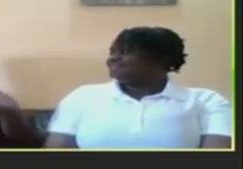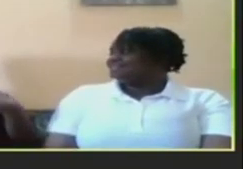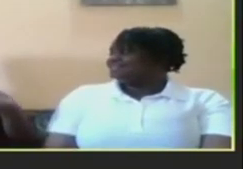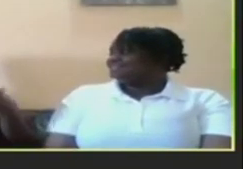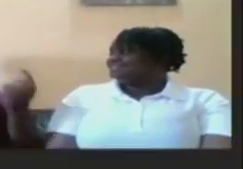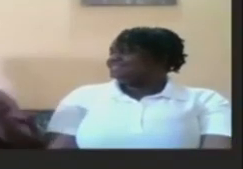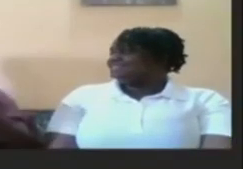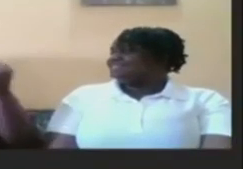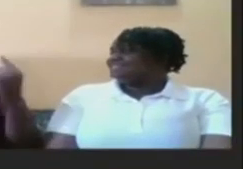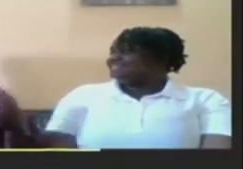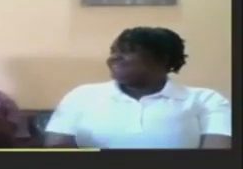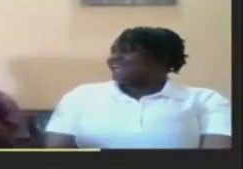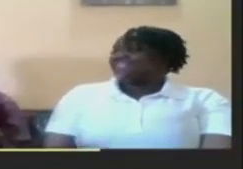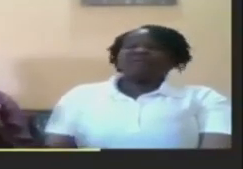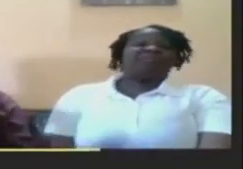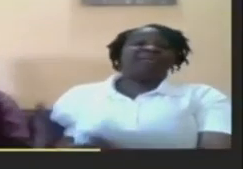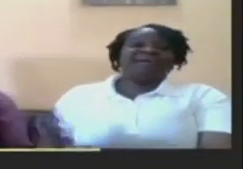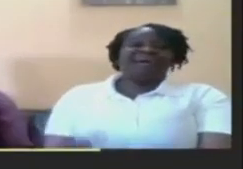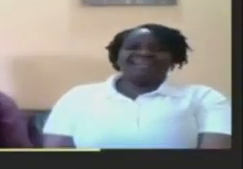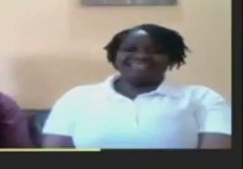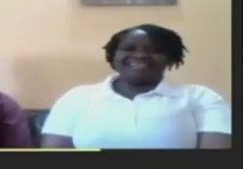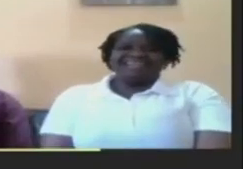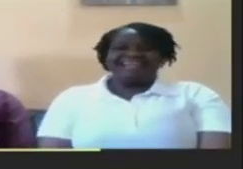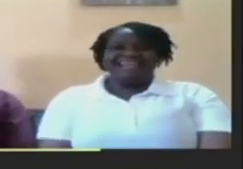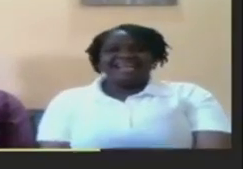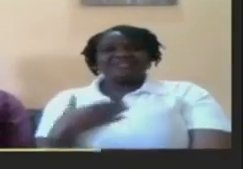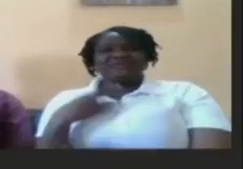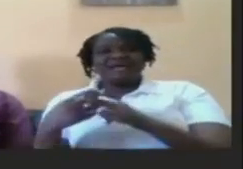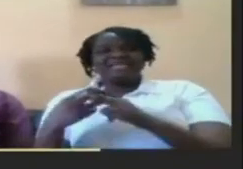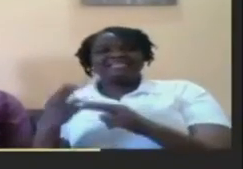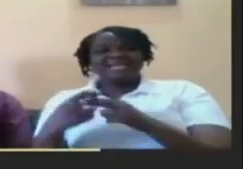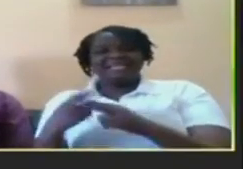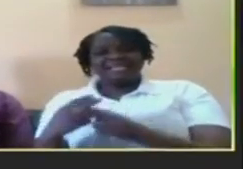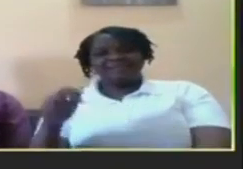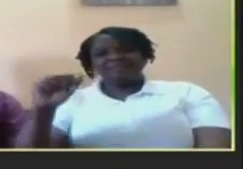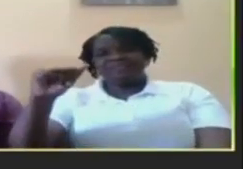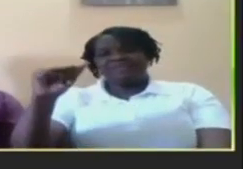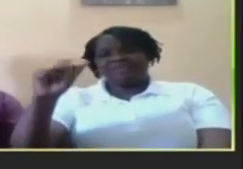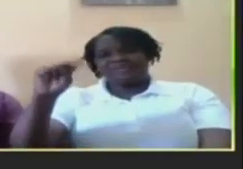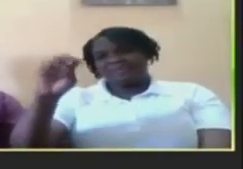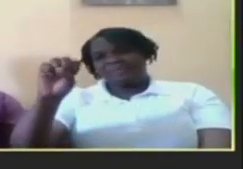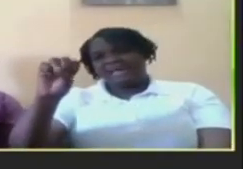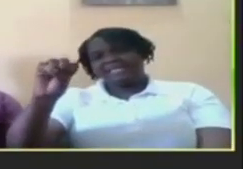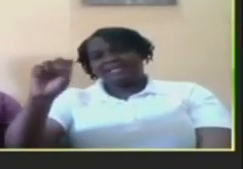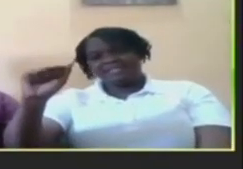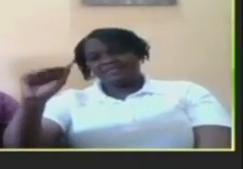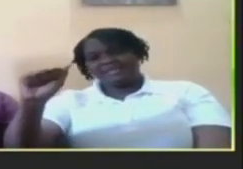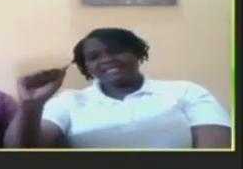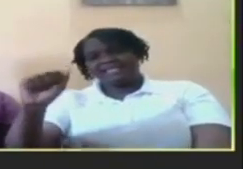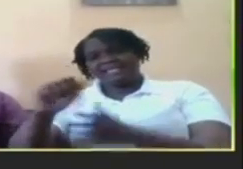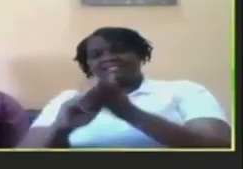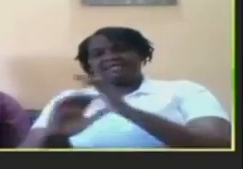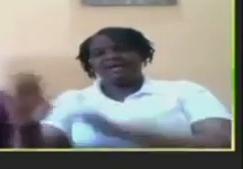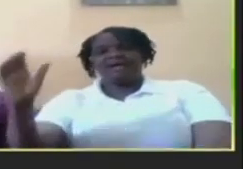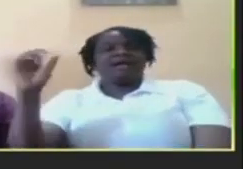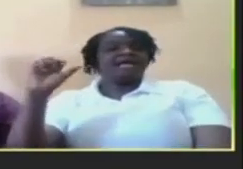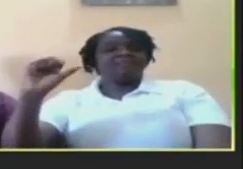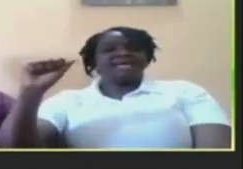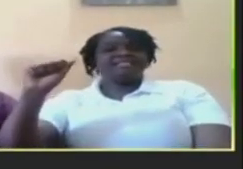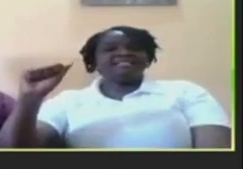oh it has a big heart okay so my sign name my name is spelled anessa and mine is the